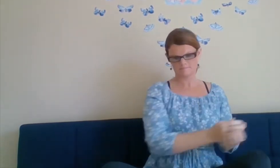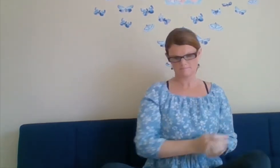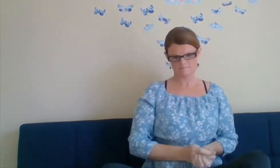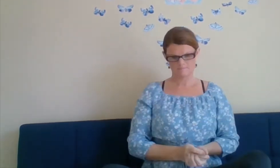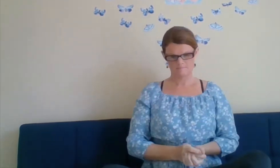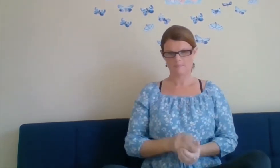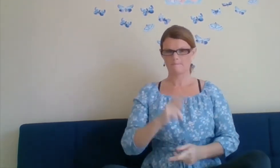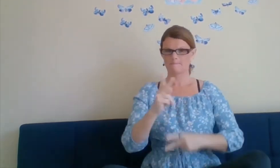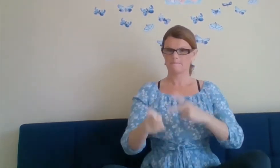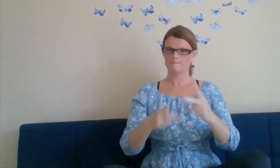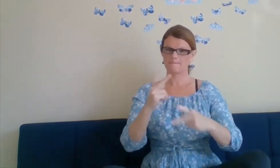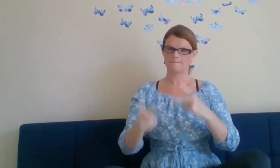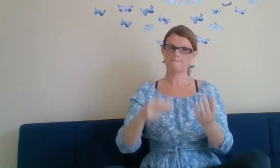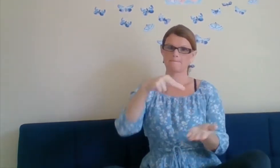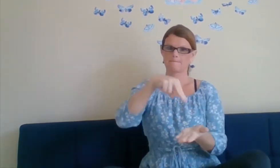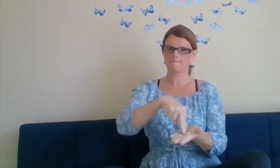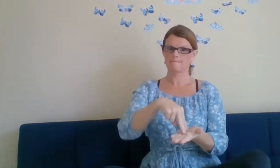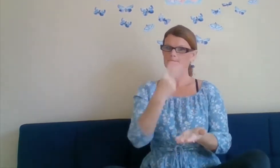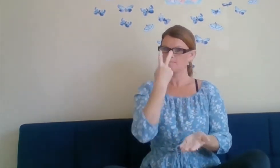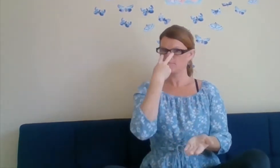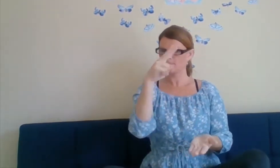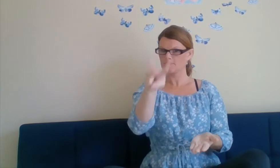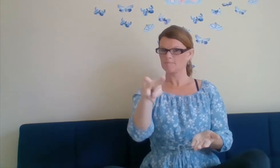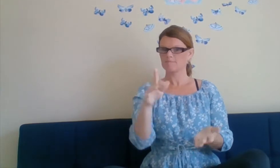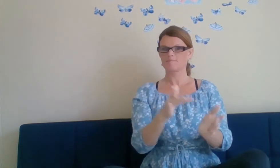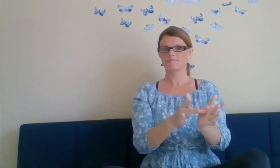People stood watching Jesus.